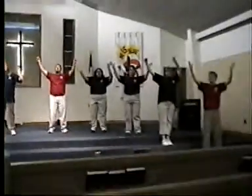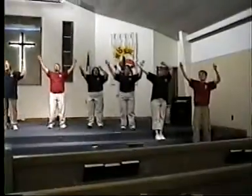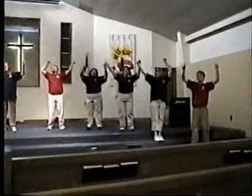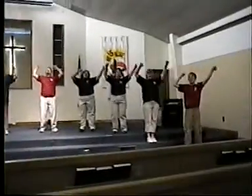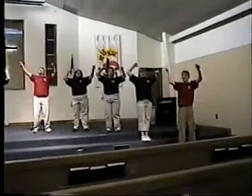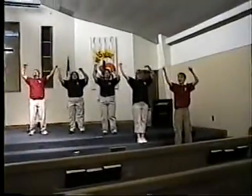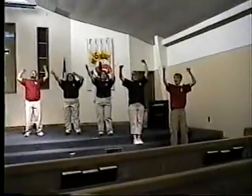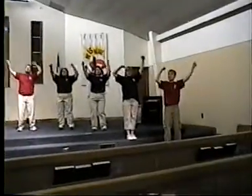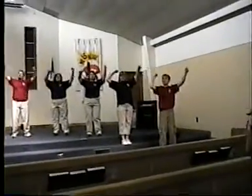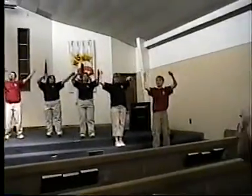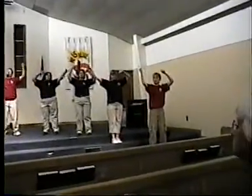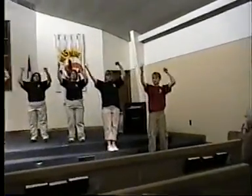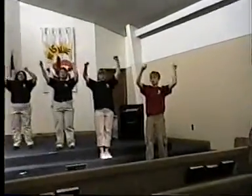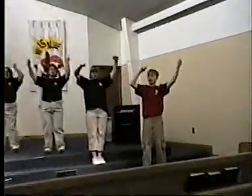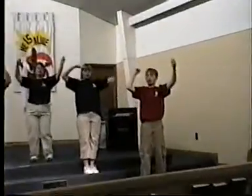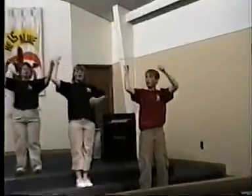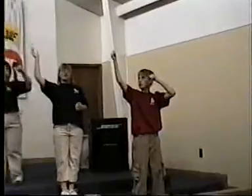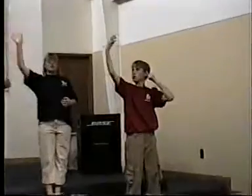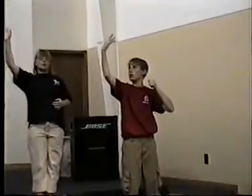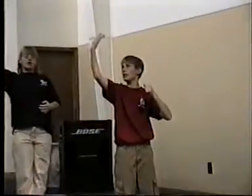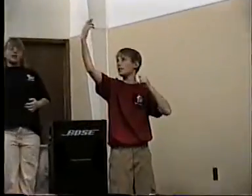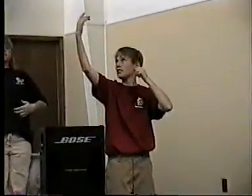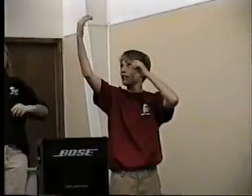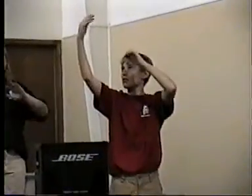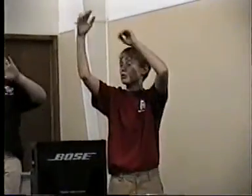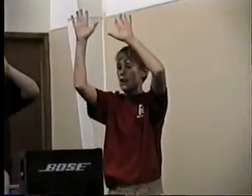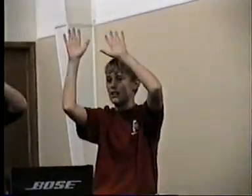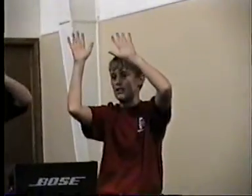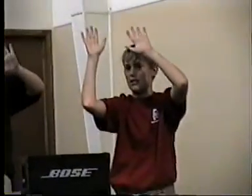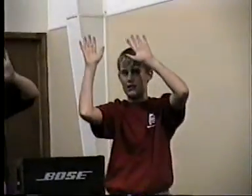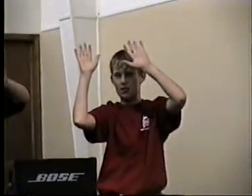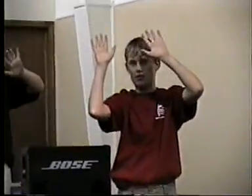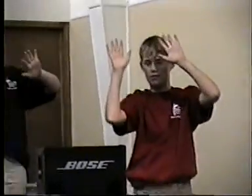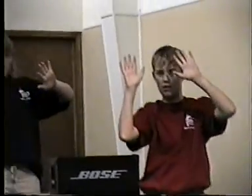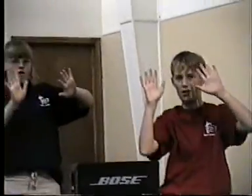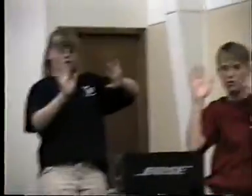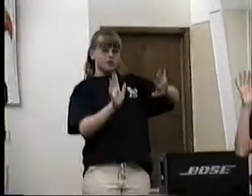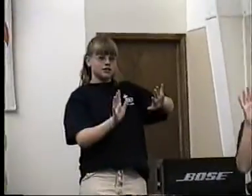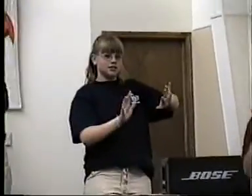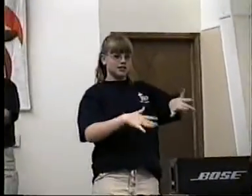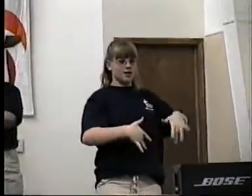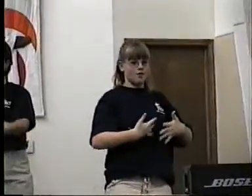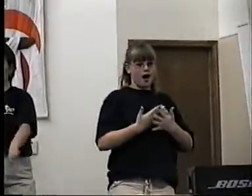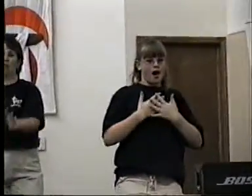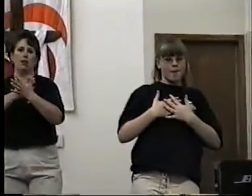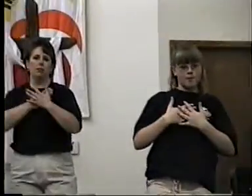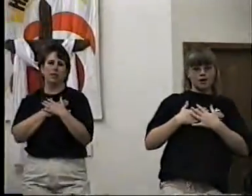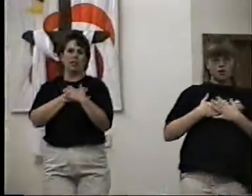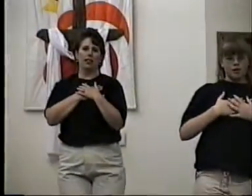Hallelujah Hallelujah Grace like rain Falls down on me